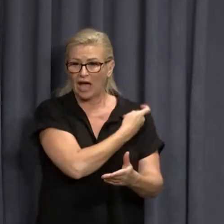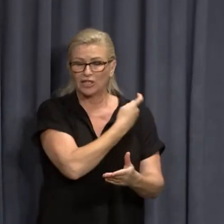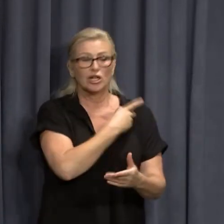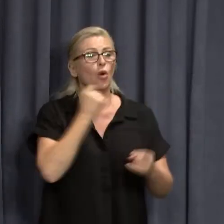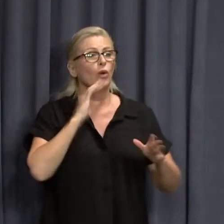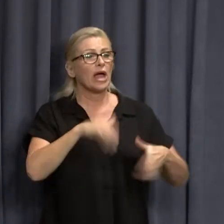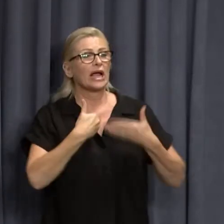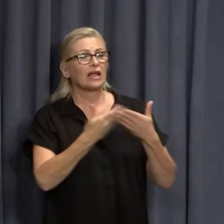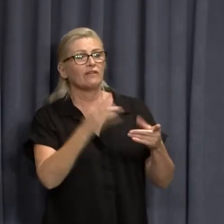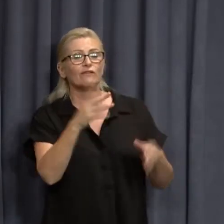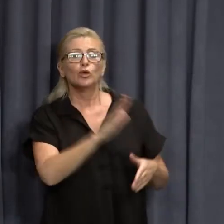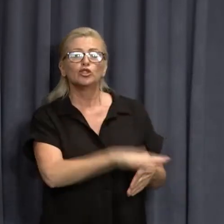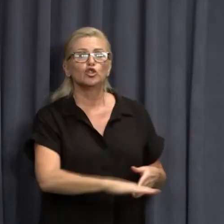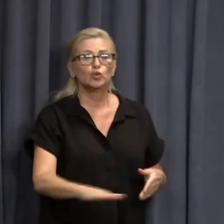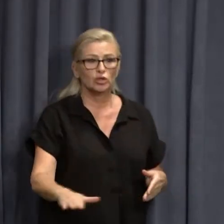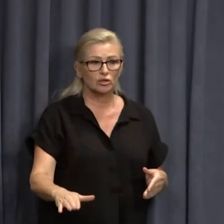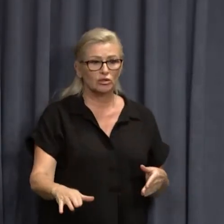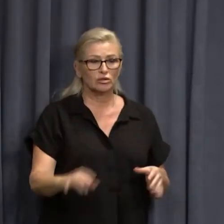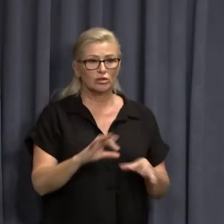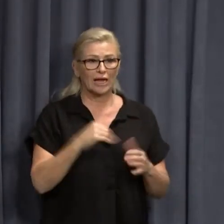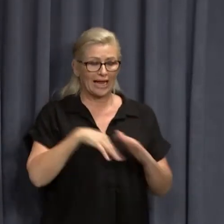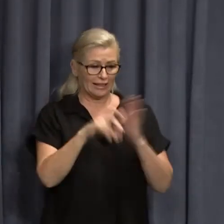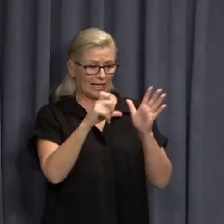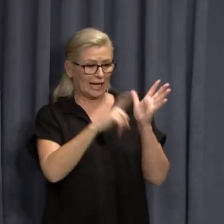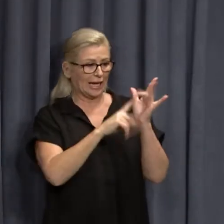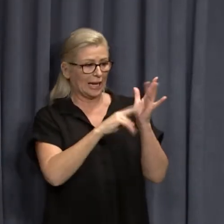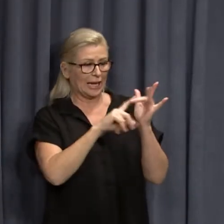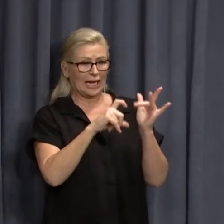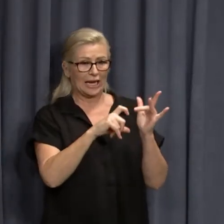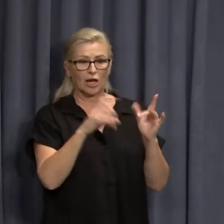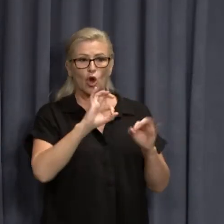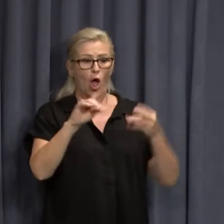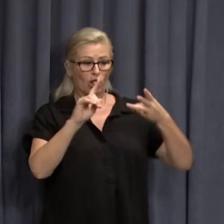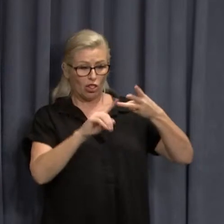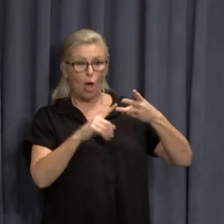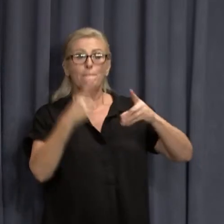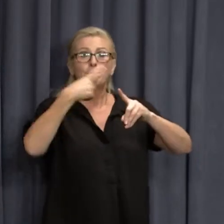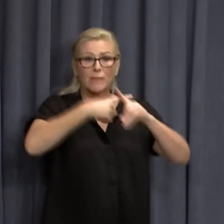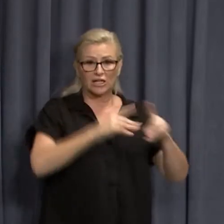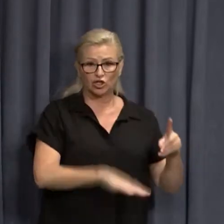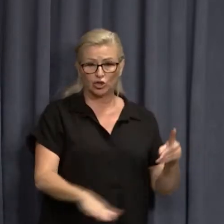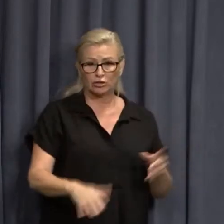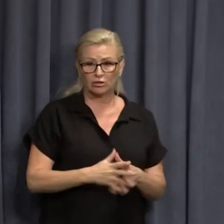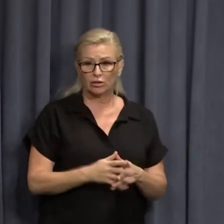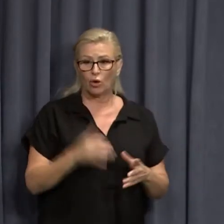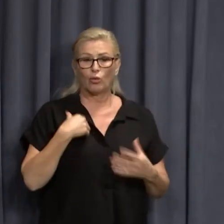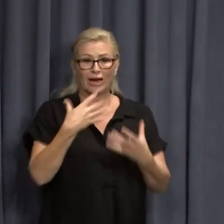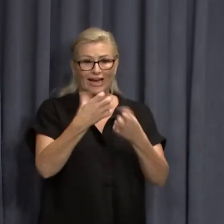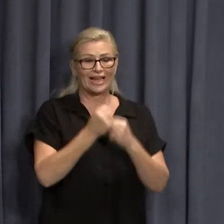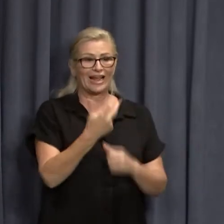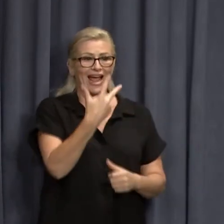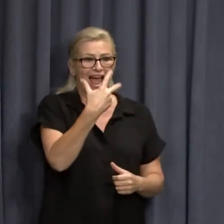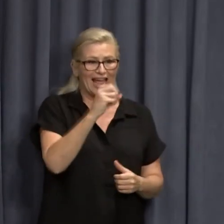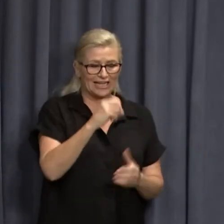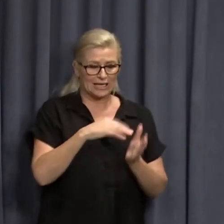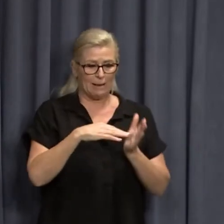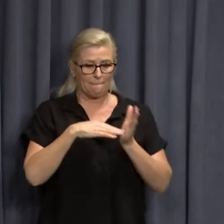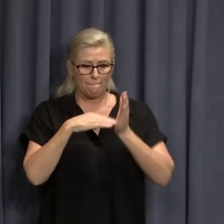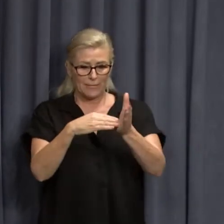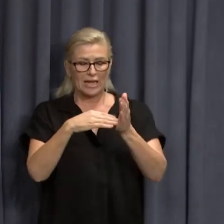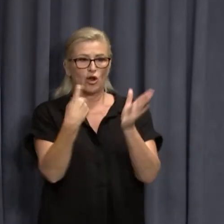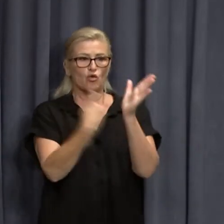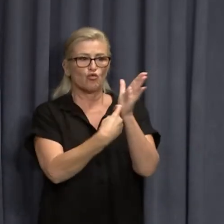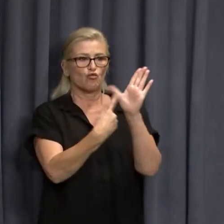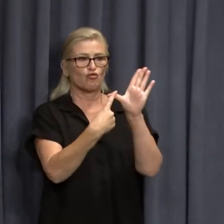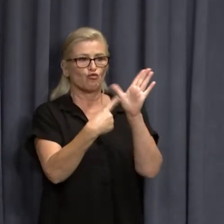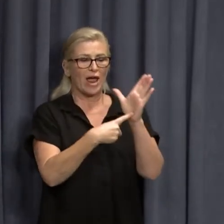number of our clinics, not just third dose, but also kids. We're acquiring 80 million rapid antigen tests